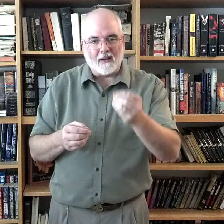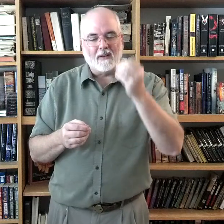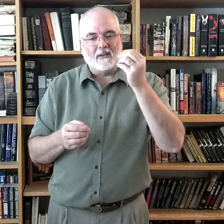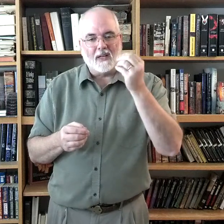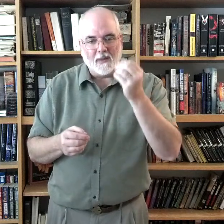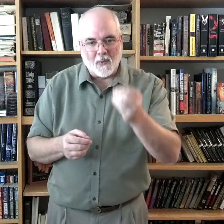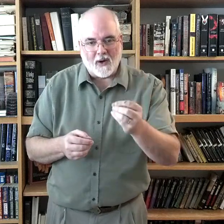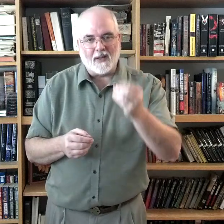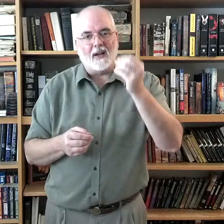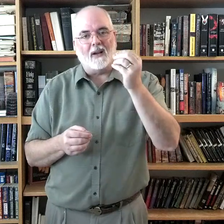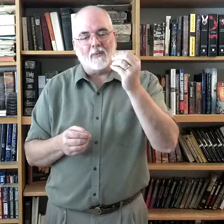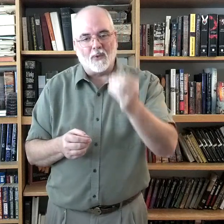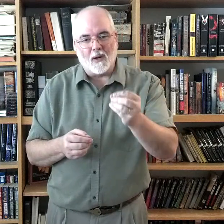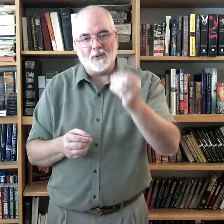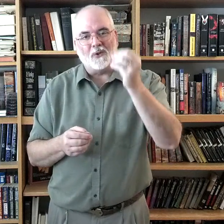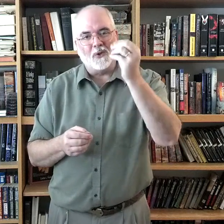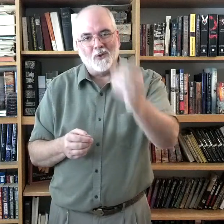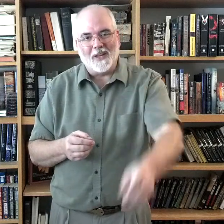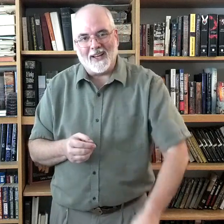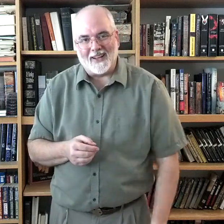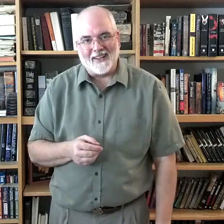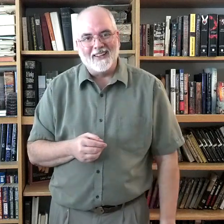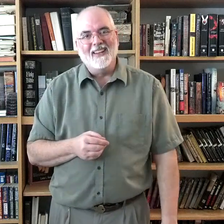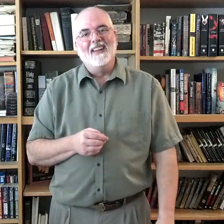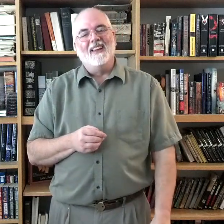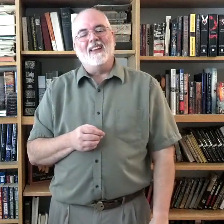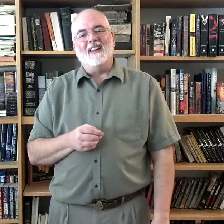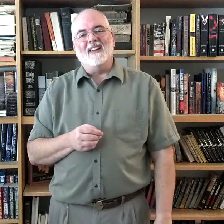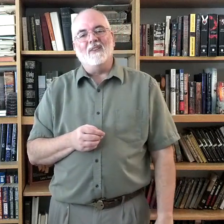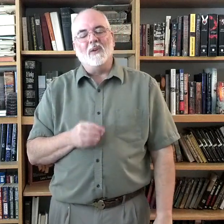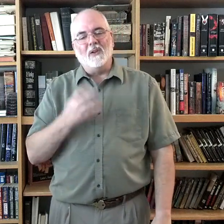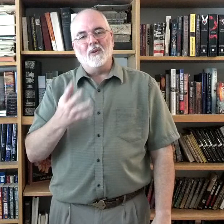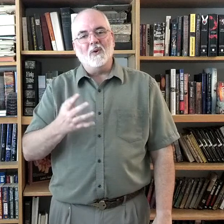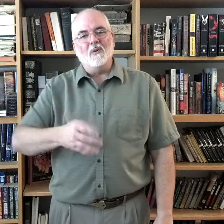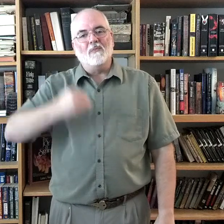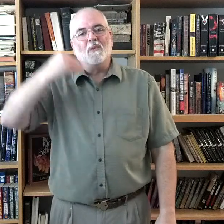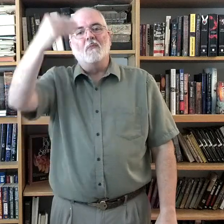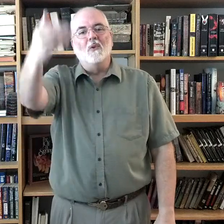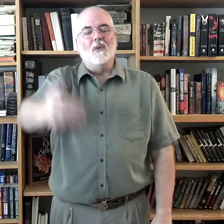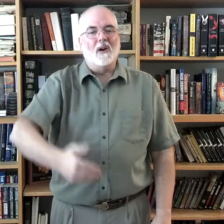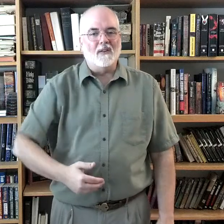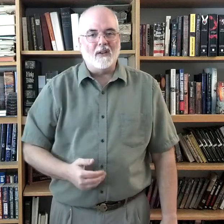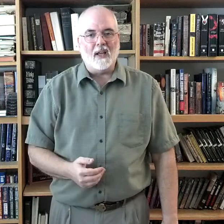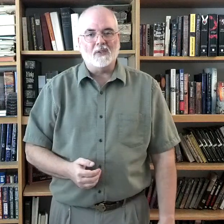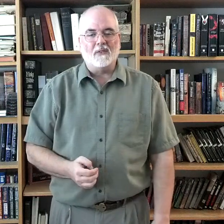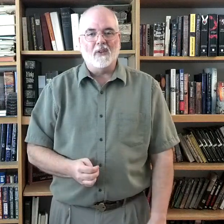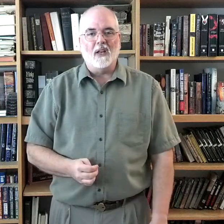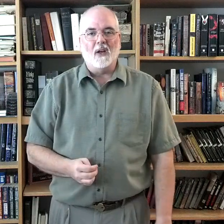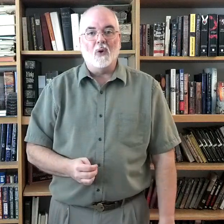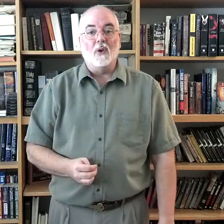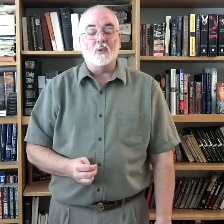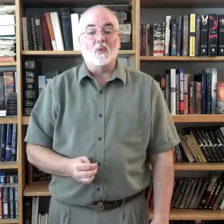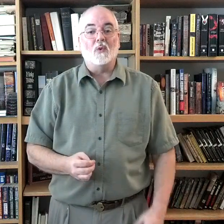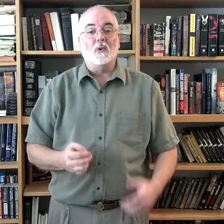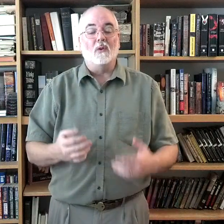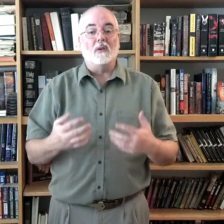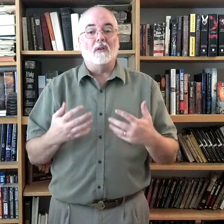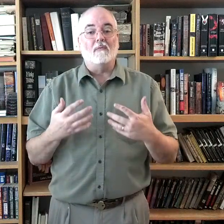Keep working at it. I promise you, you'll get it. And when you do, move on to the next video, which you'll be